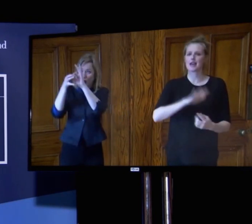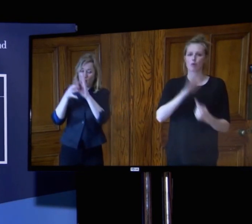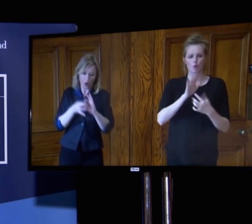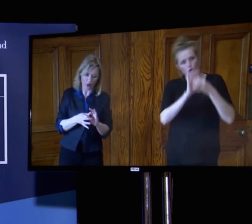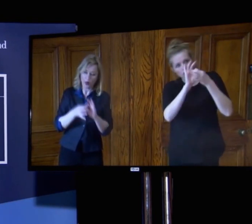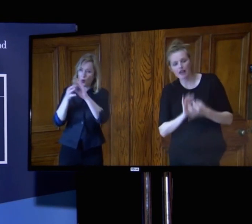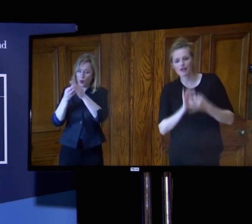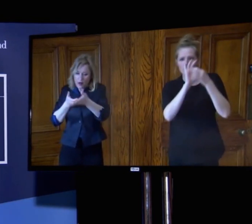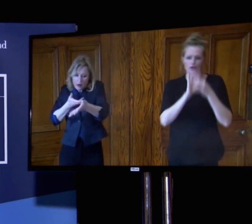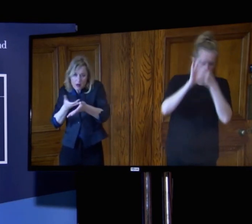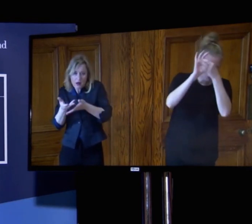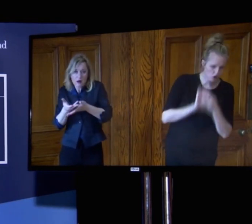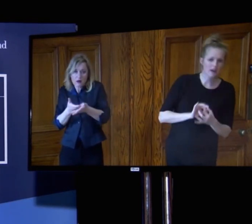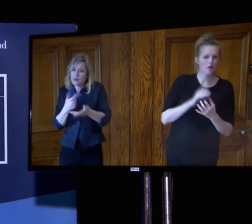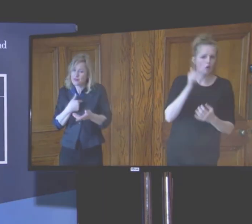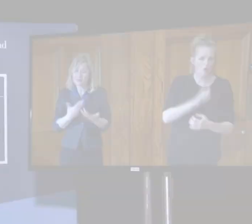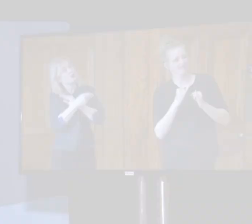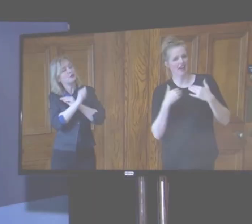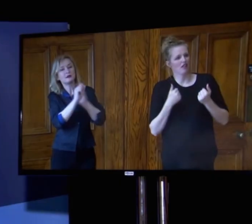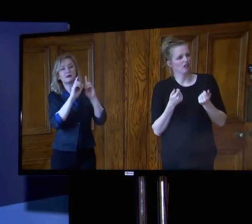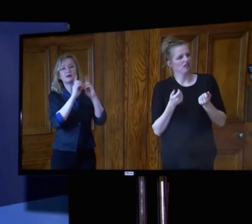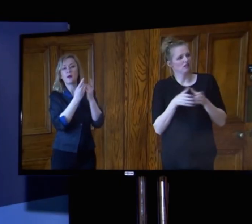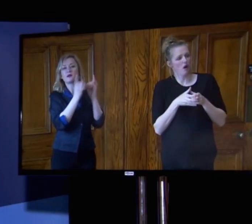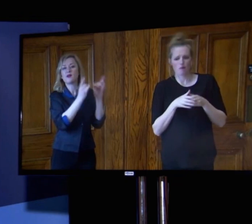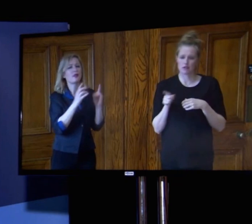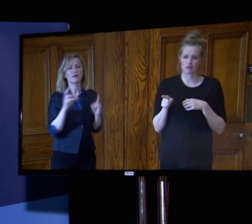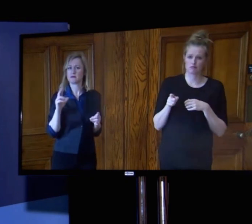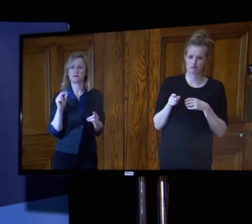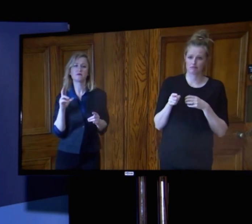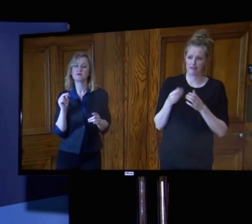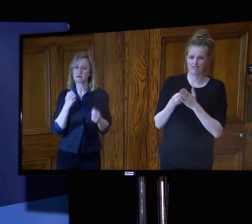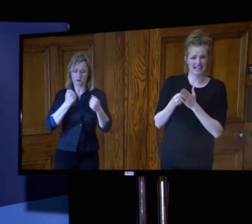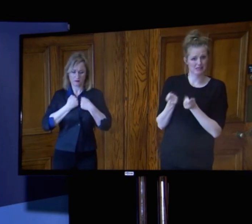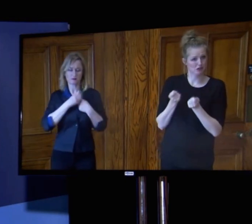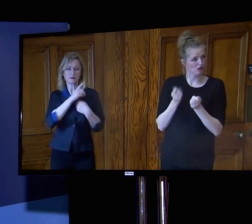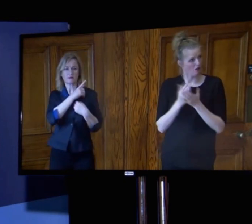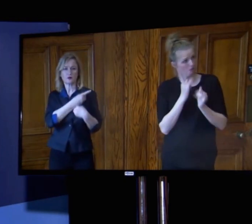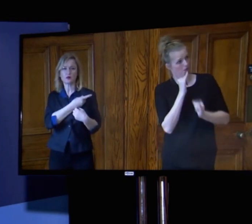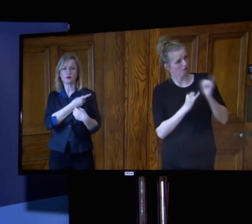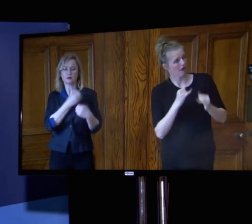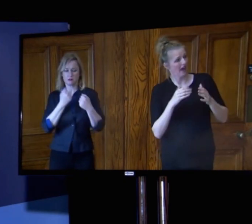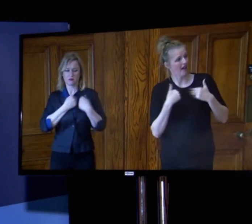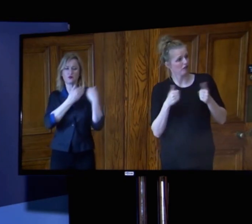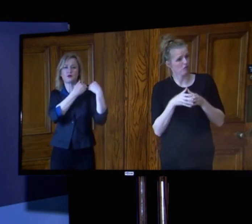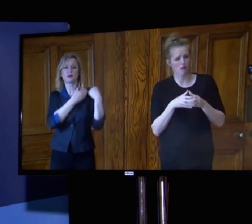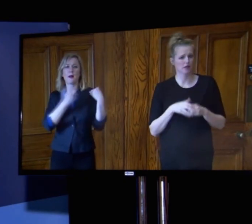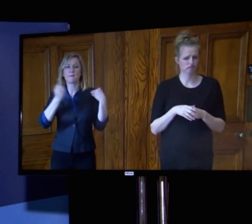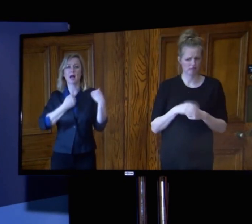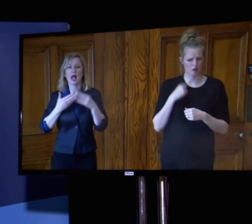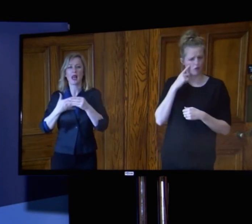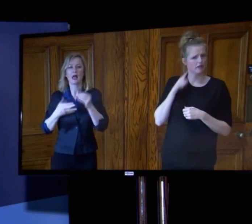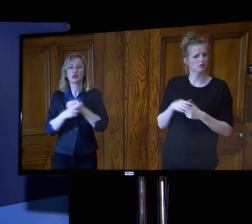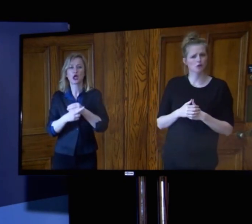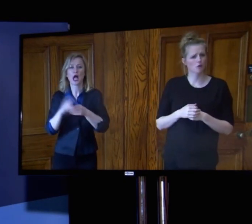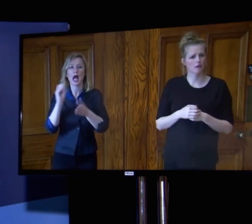what is a public health emergency. I have a duty and responsibility as a political leader to call out where I think there is a